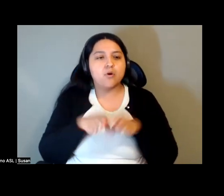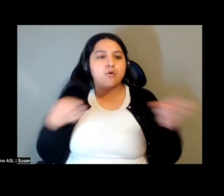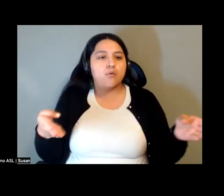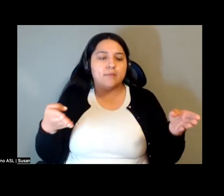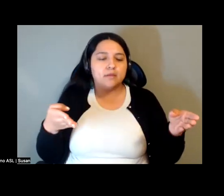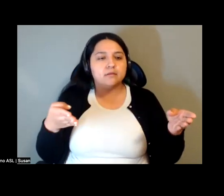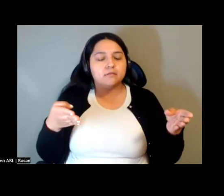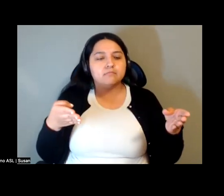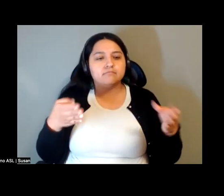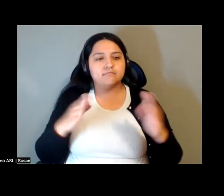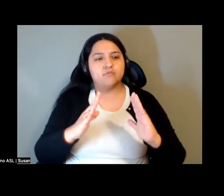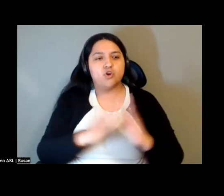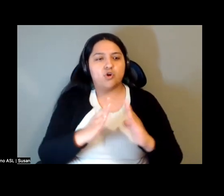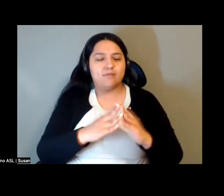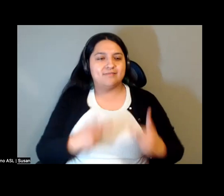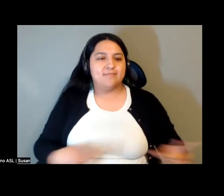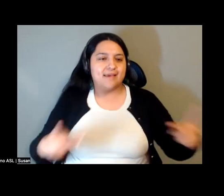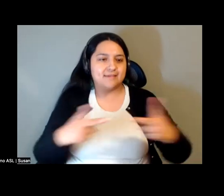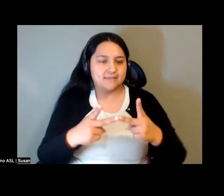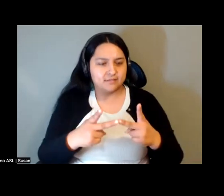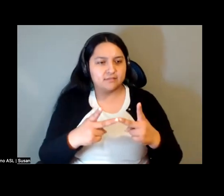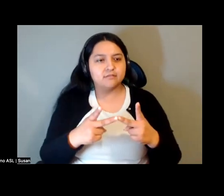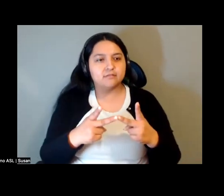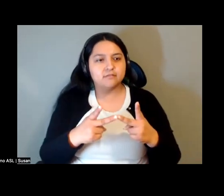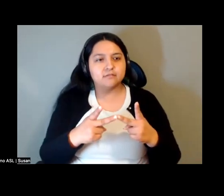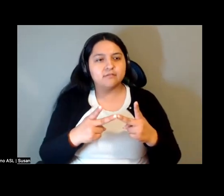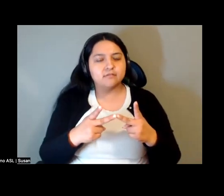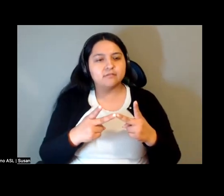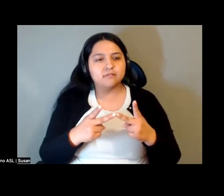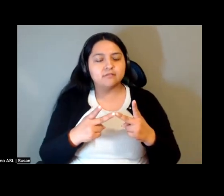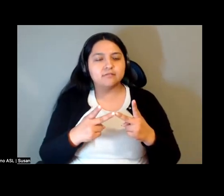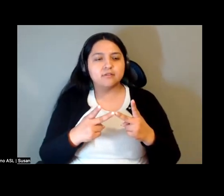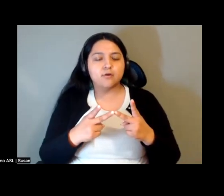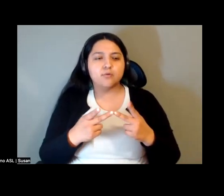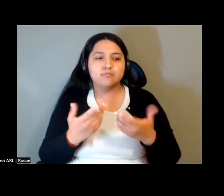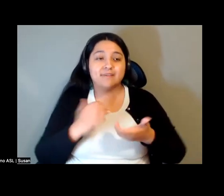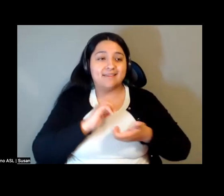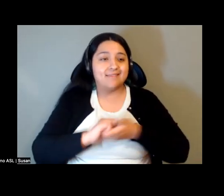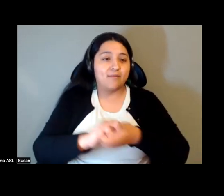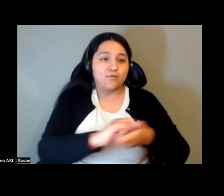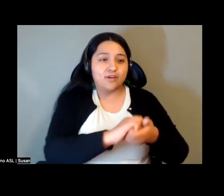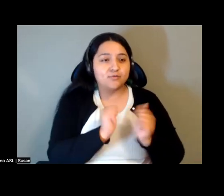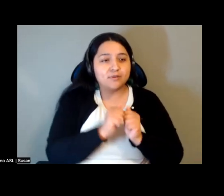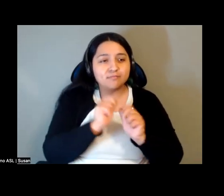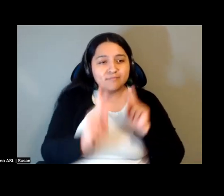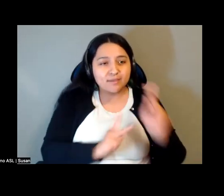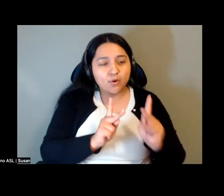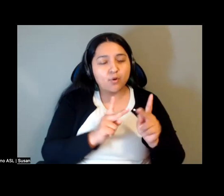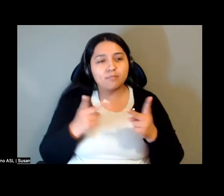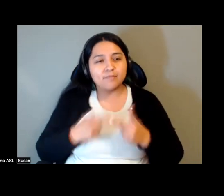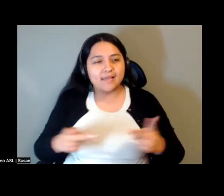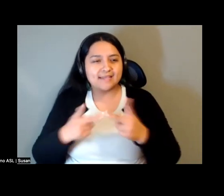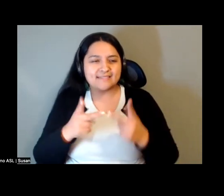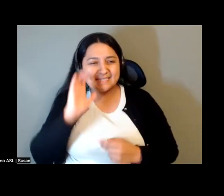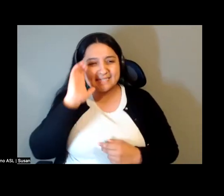breathe and operate, often entail uncertain collaborations among people in places that don't seemingly go